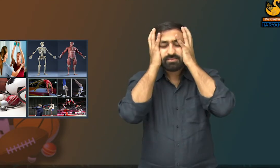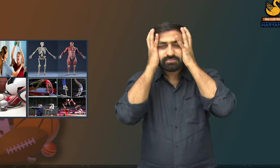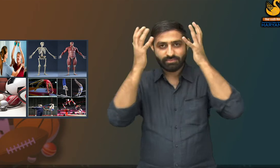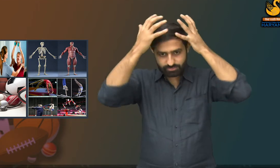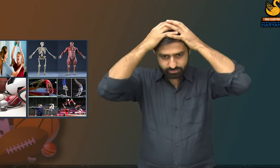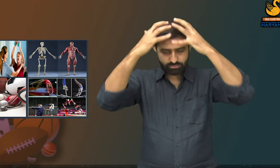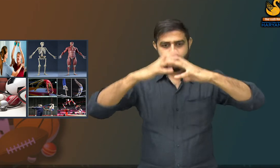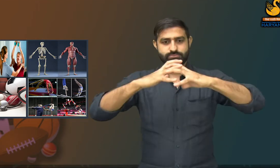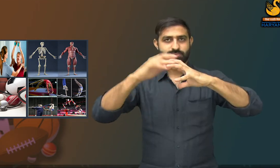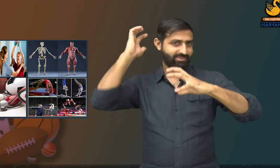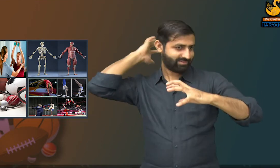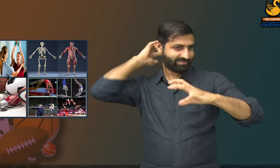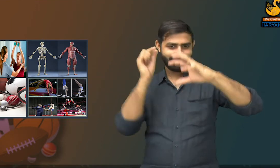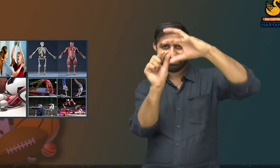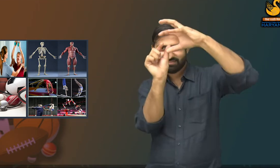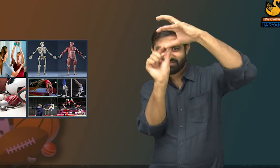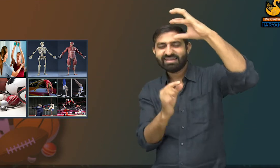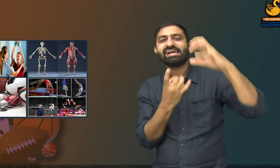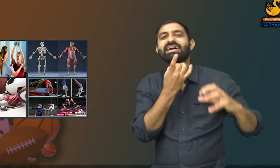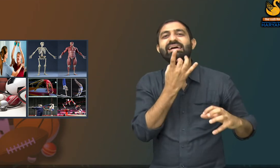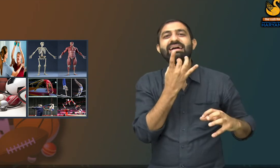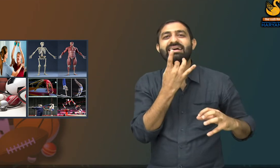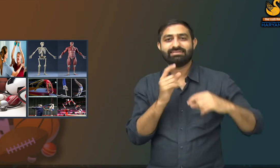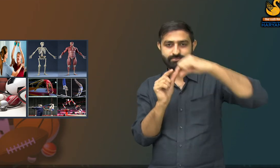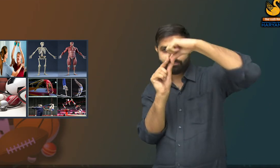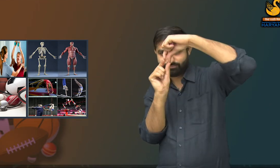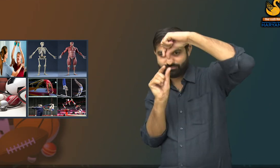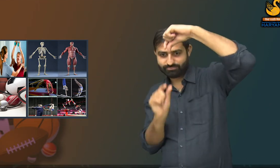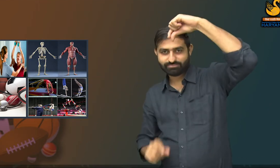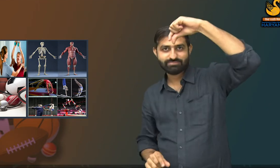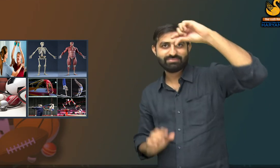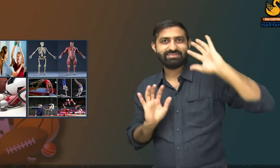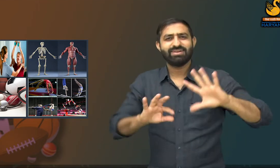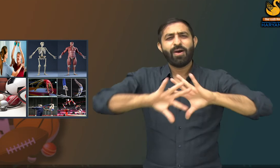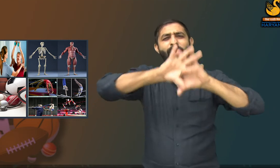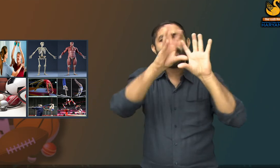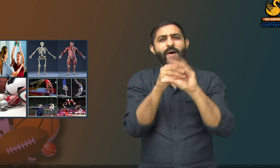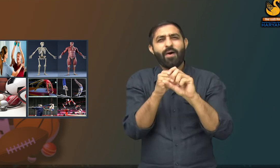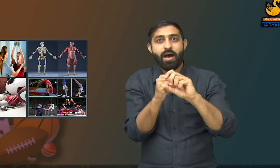shoulder, head, brain, spinal cord and all the other parts.